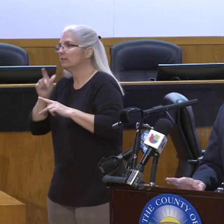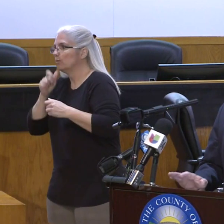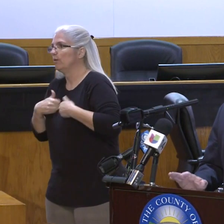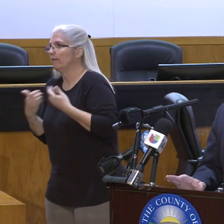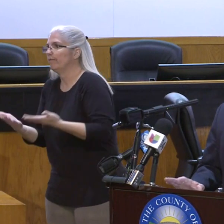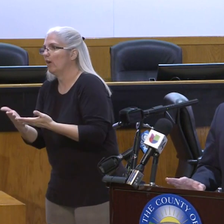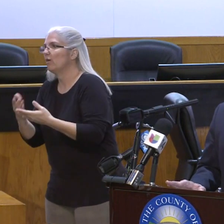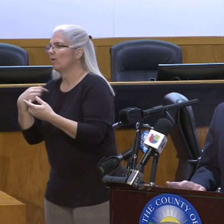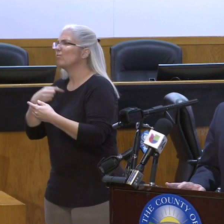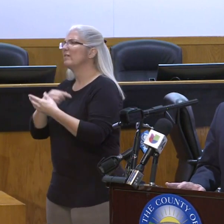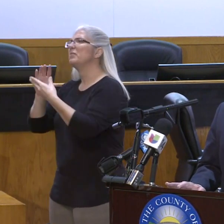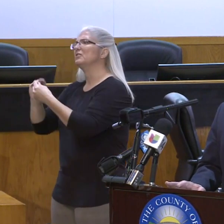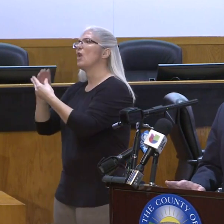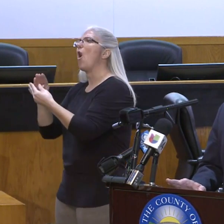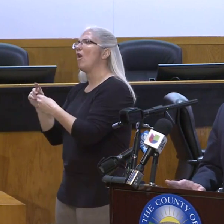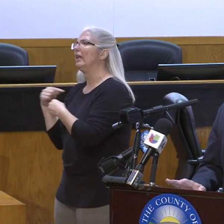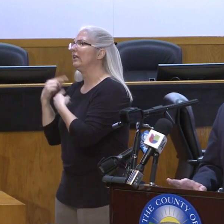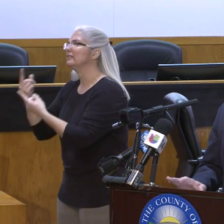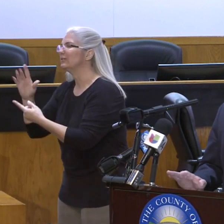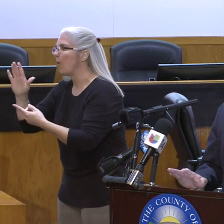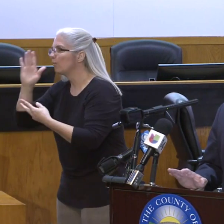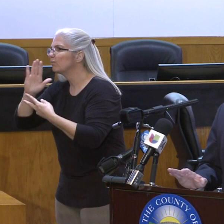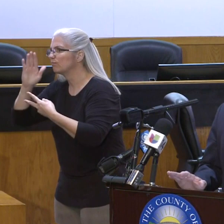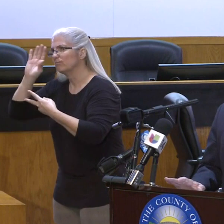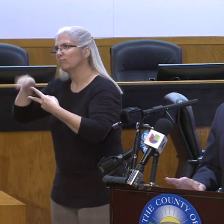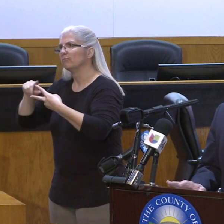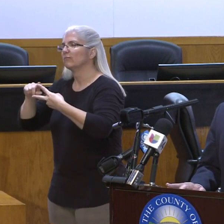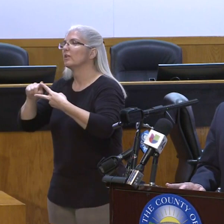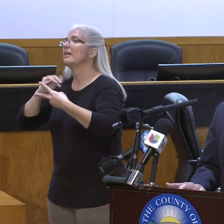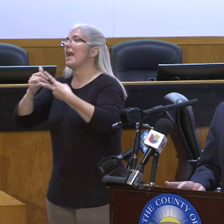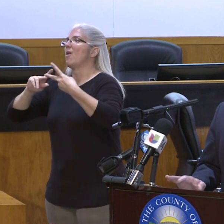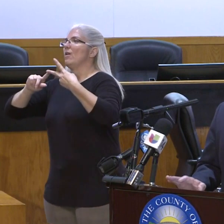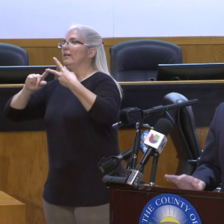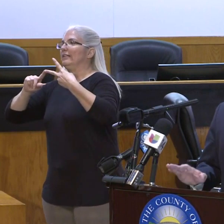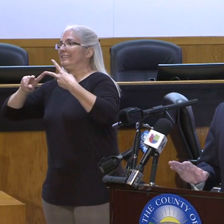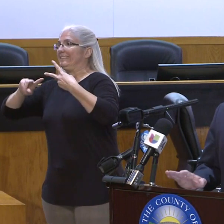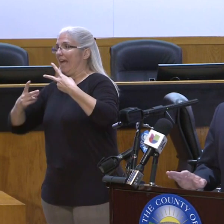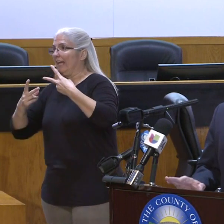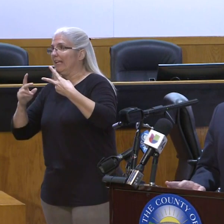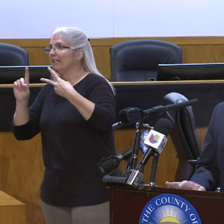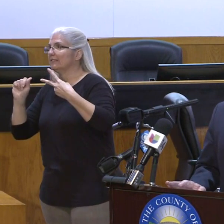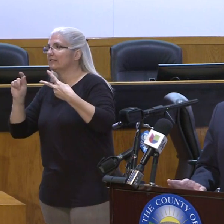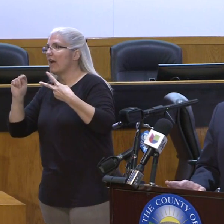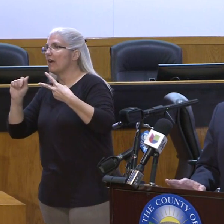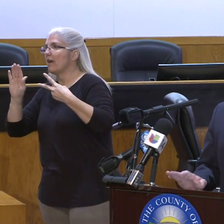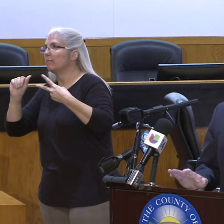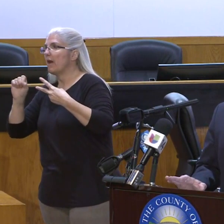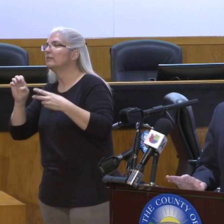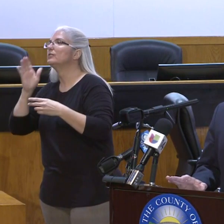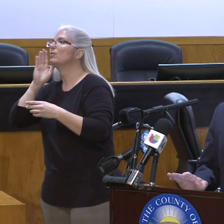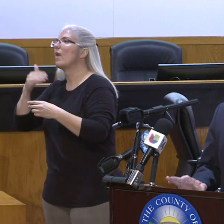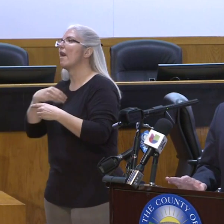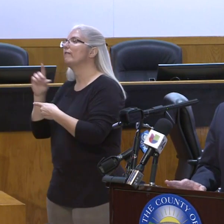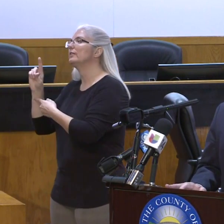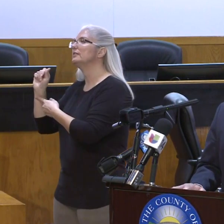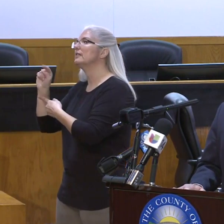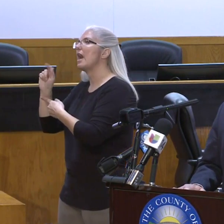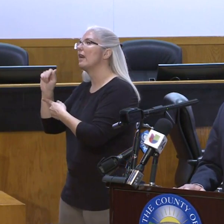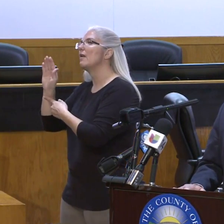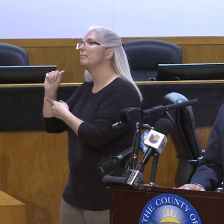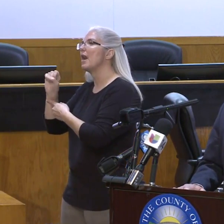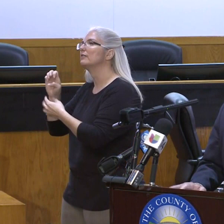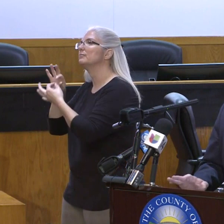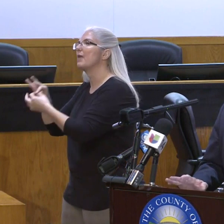issue. And then the second subject is the issue of testing. There is a dashboard that actually provides detailed